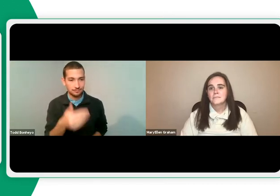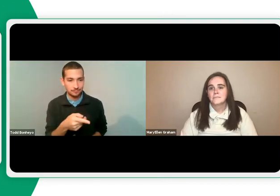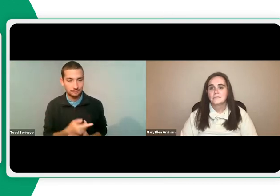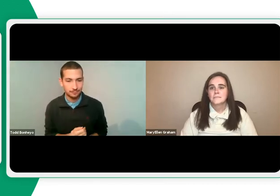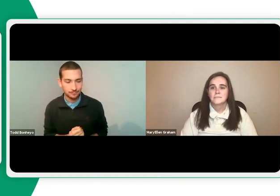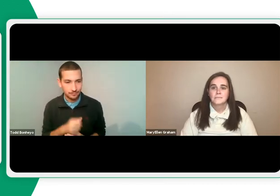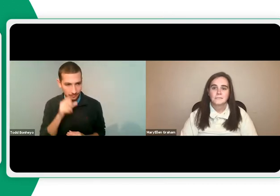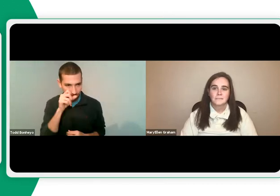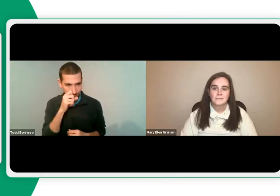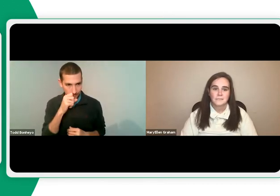special guest to join us tonight.